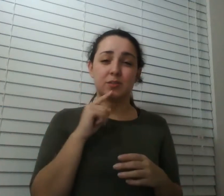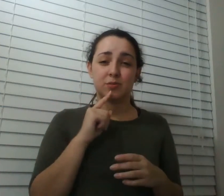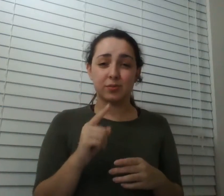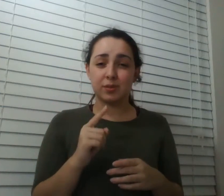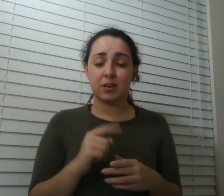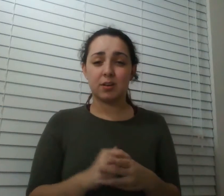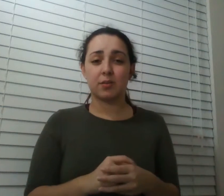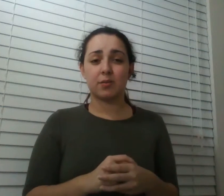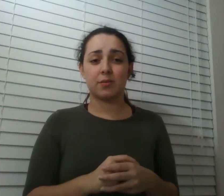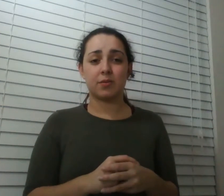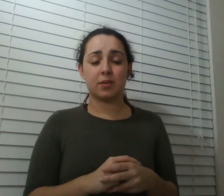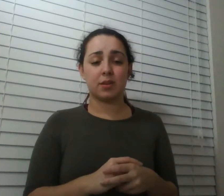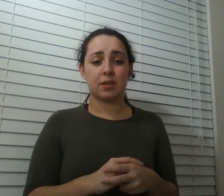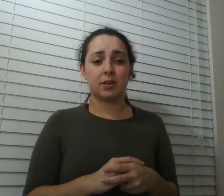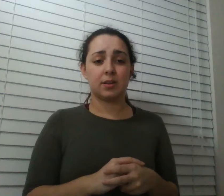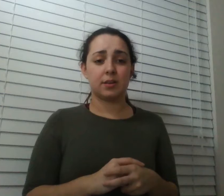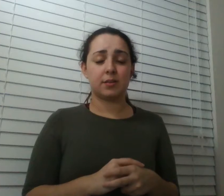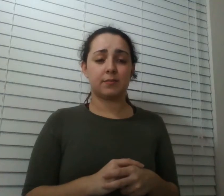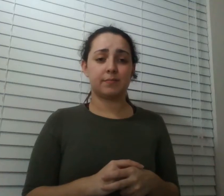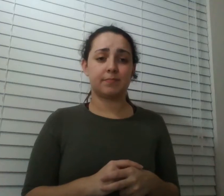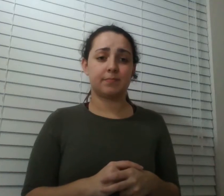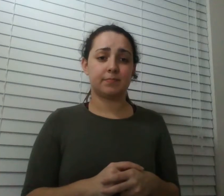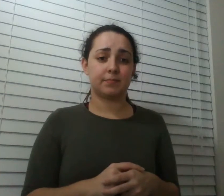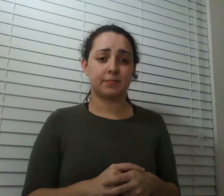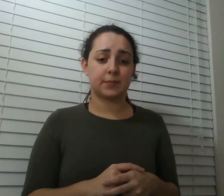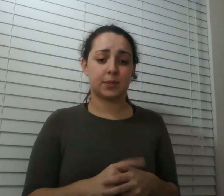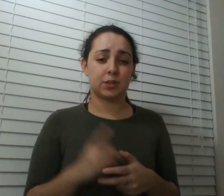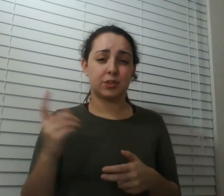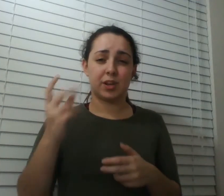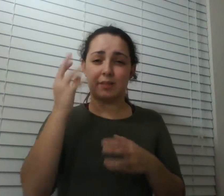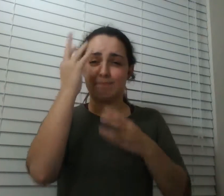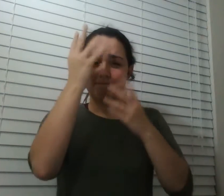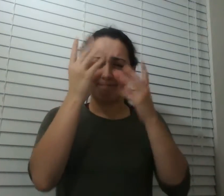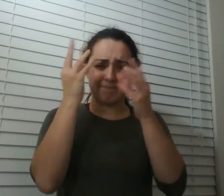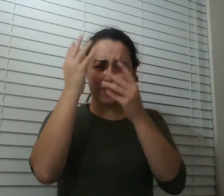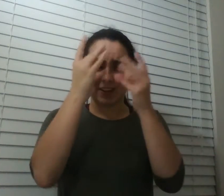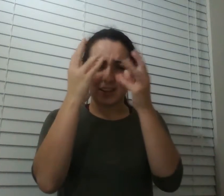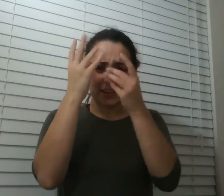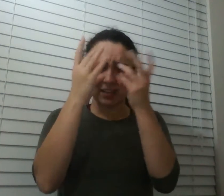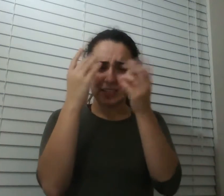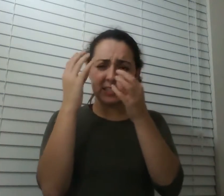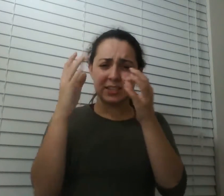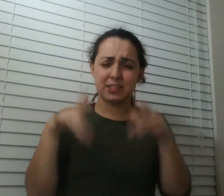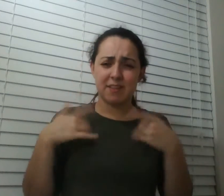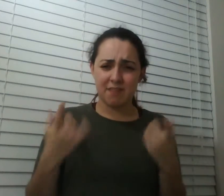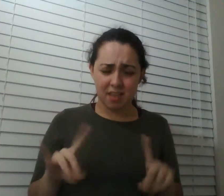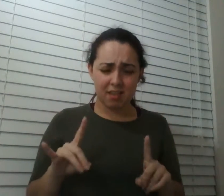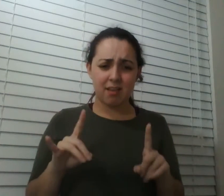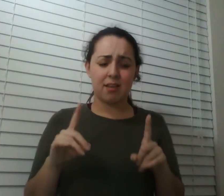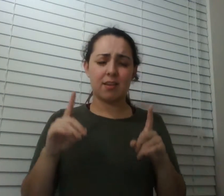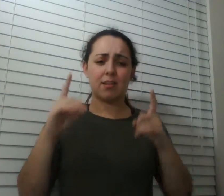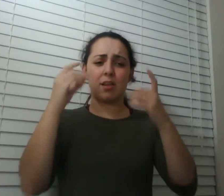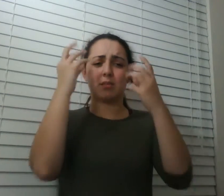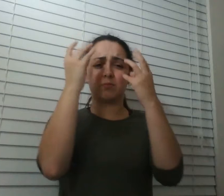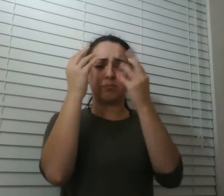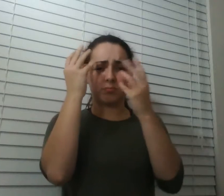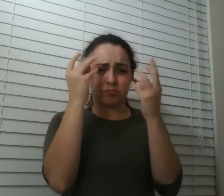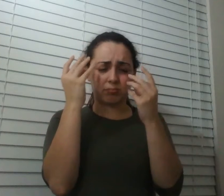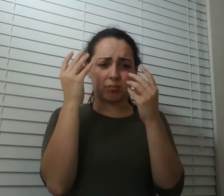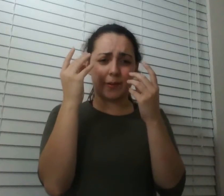for tamra who's been over the event a million times in her head it doesn't add up so easily first of all when dr lafarge spoke